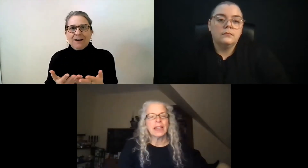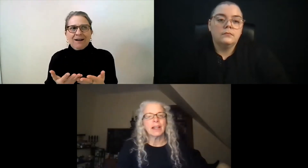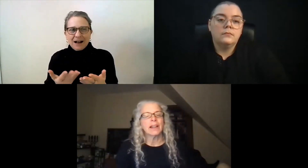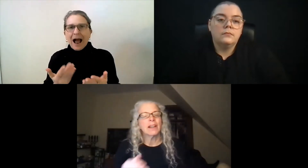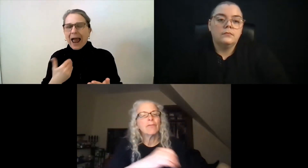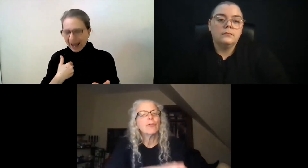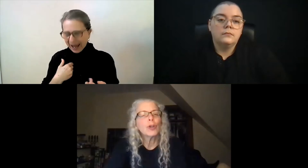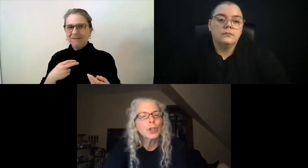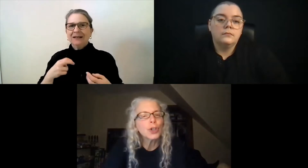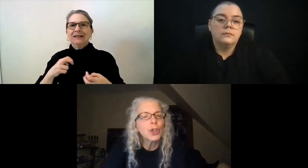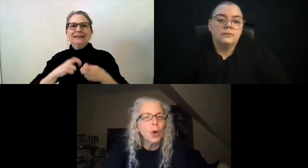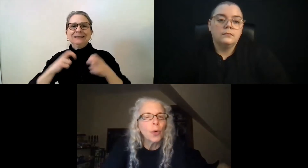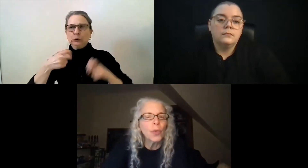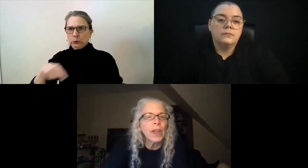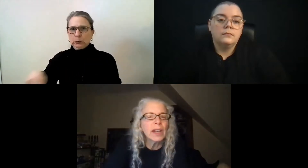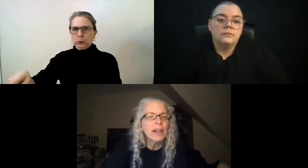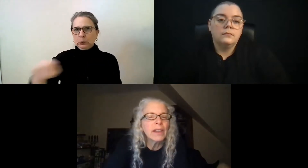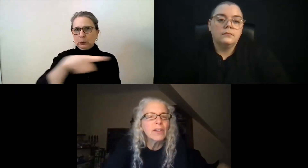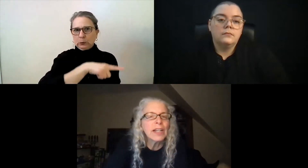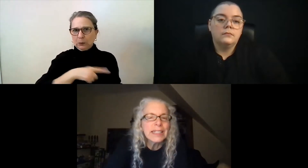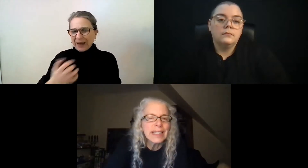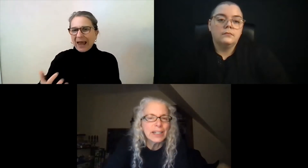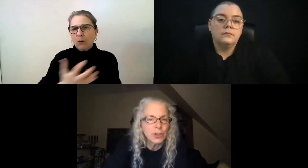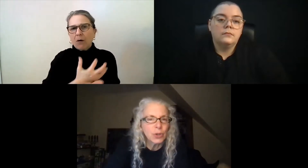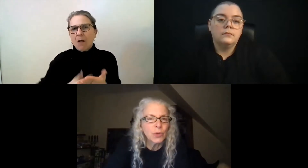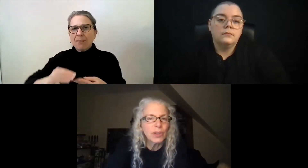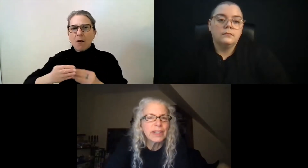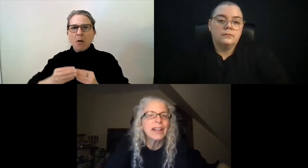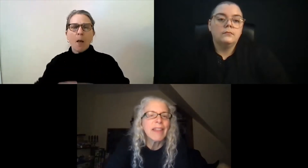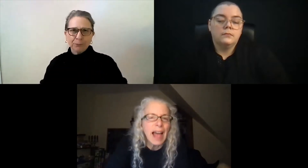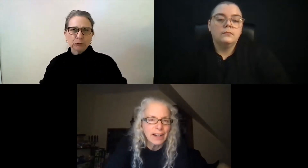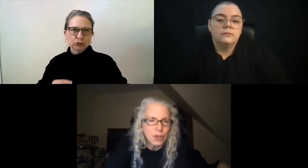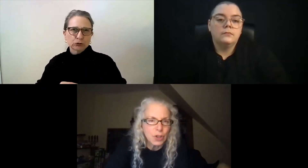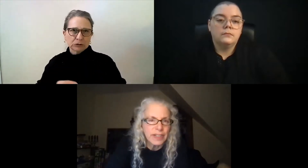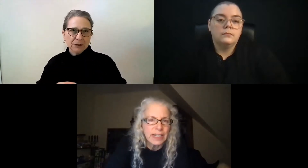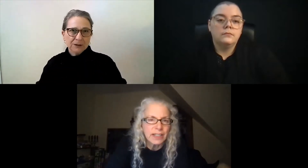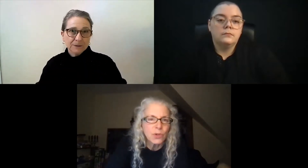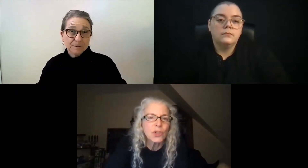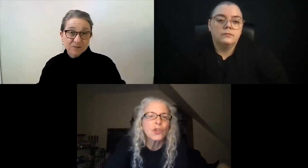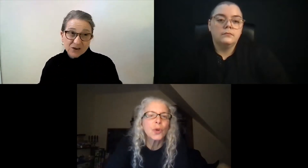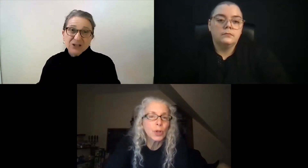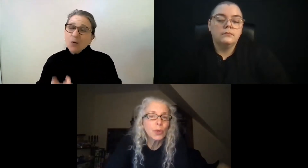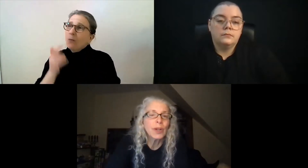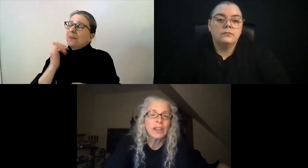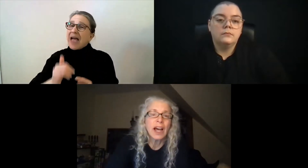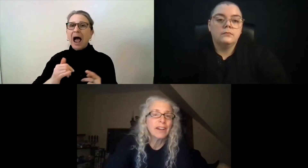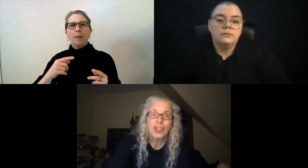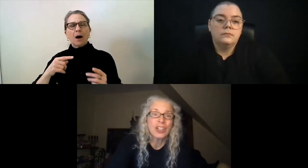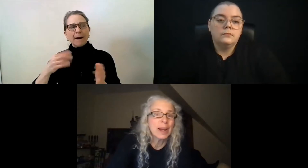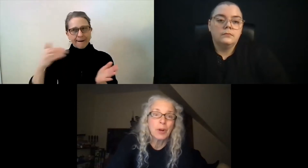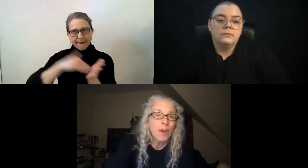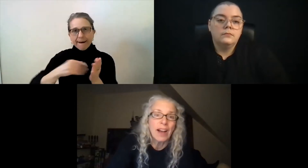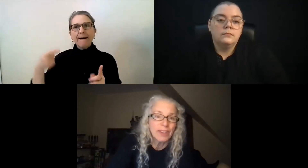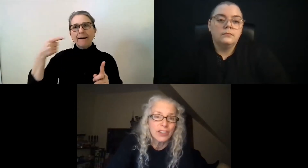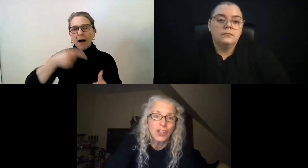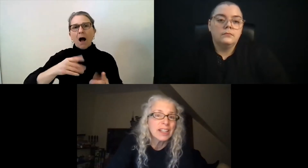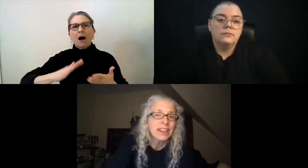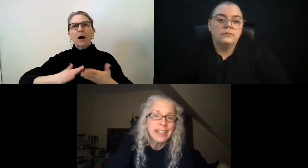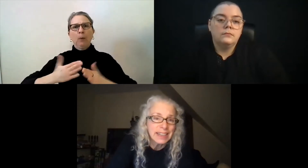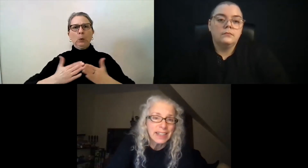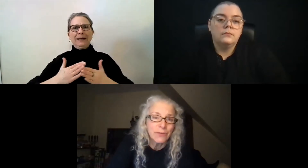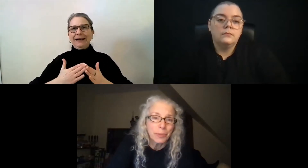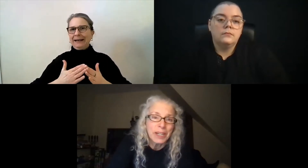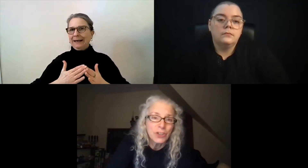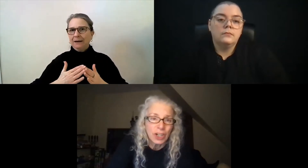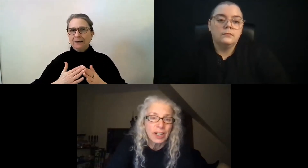something first to show that there is an issue, there's a lack of services. So we're doing a lot of just demographics, just